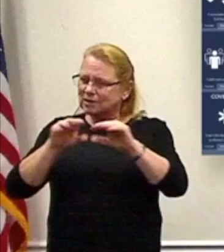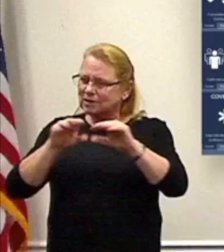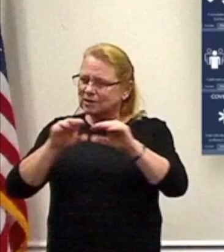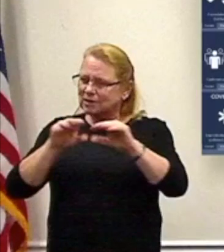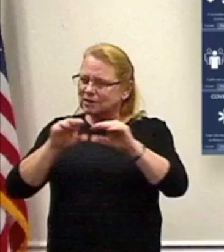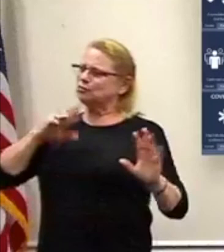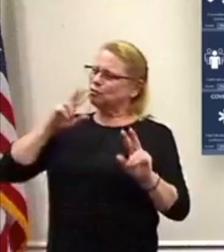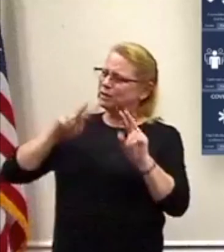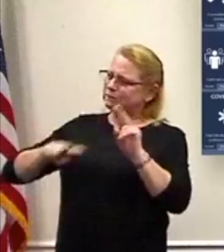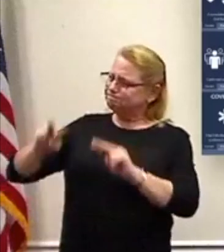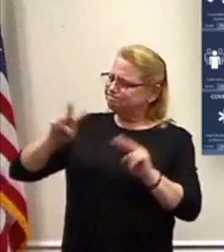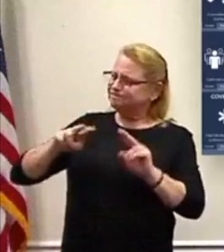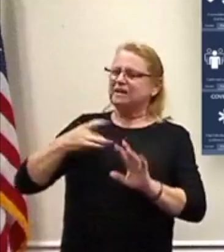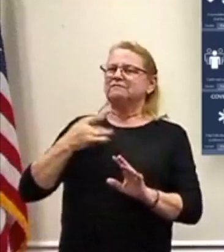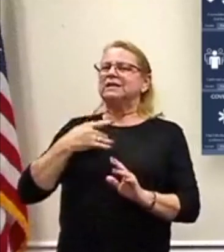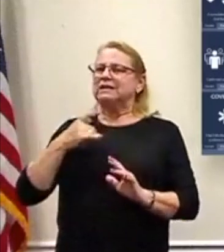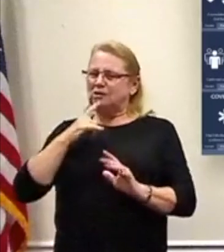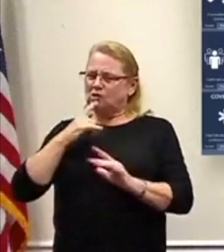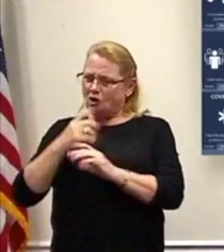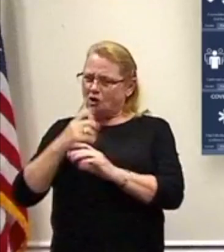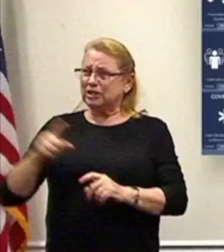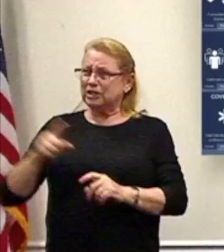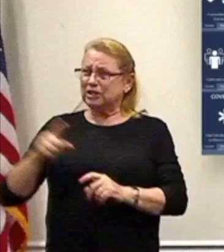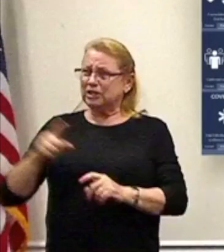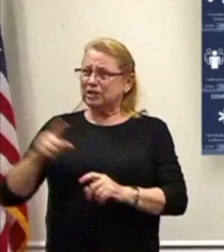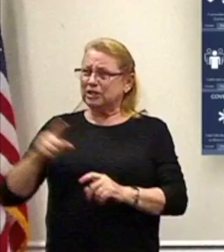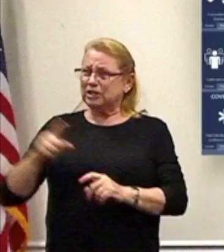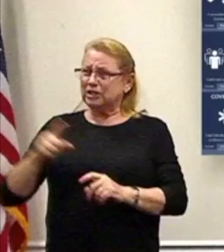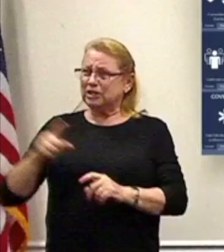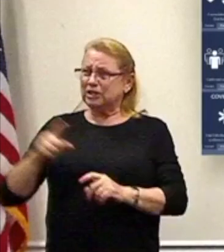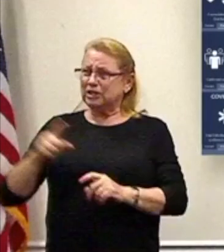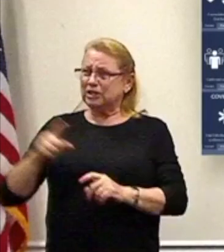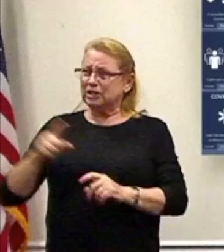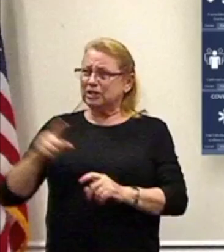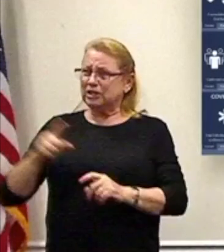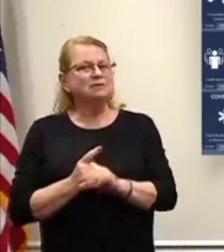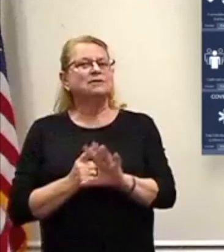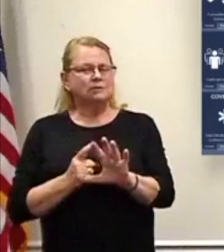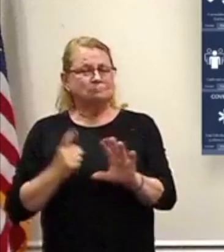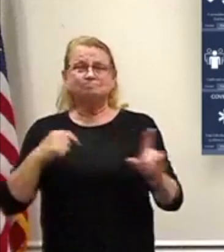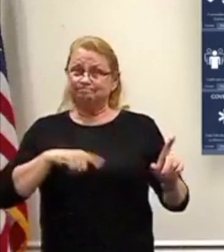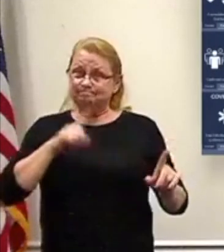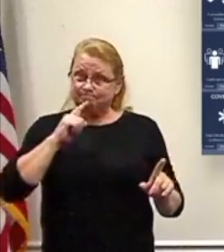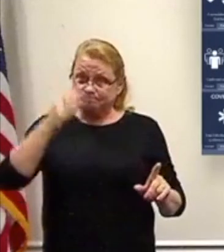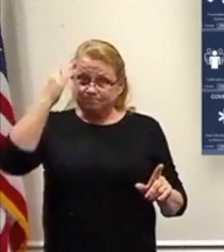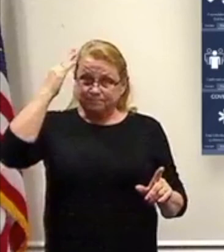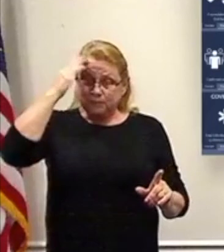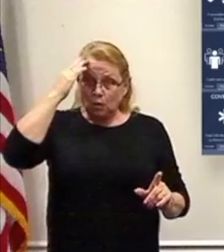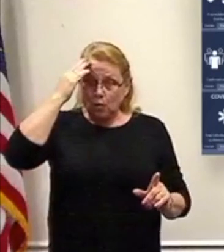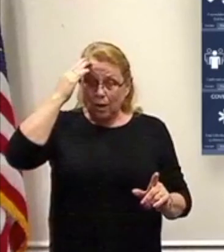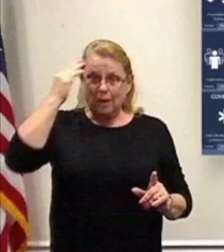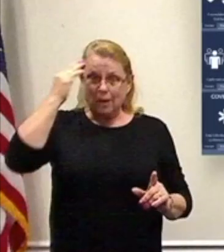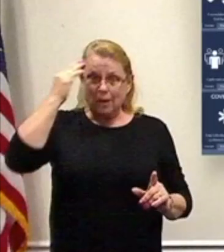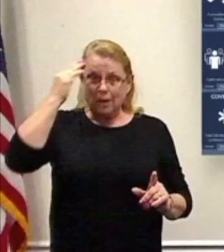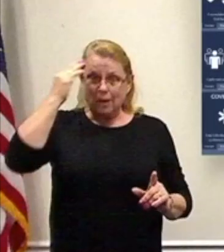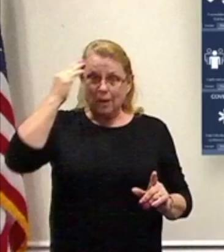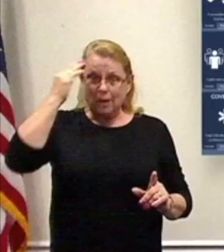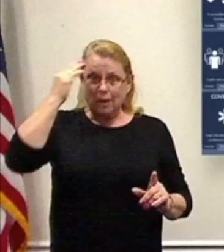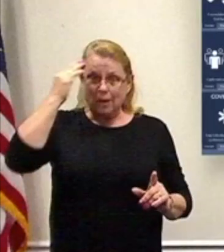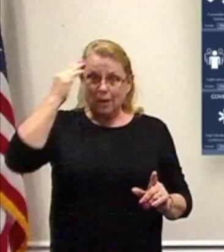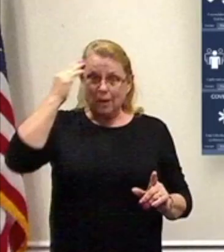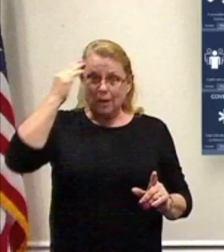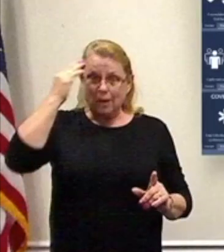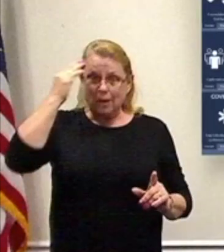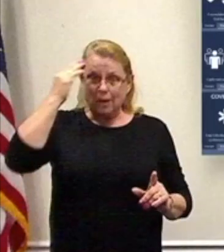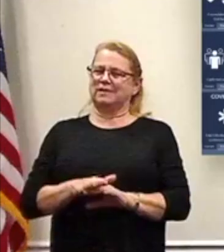that you all are doing the right things. But we are aware and we are paying attention to the slow and steady